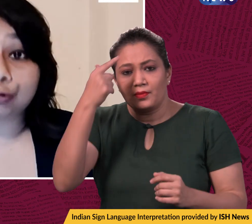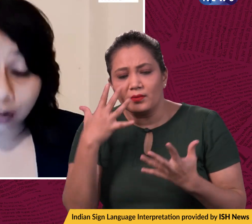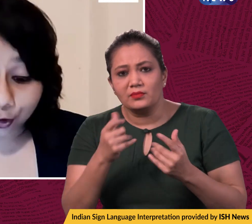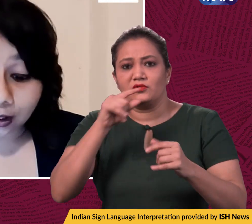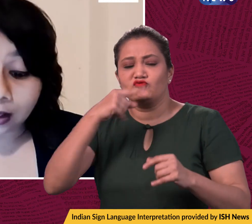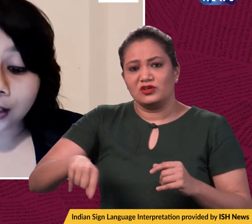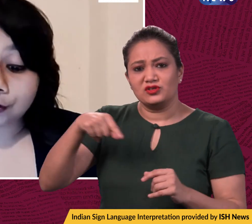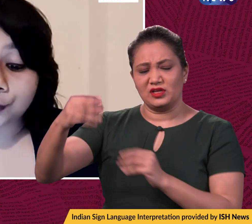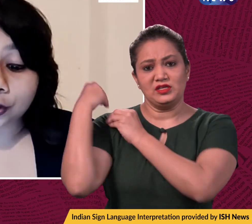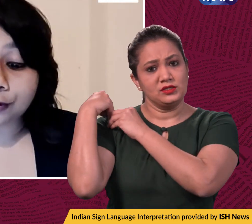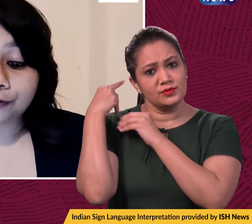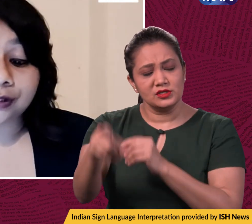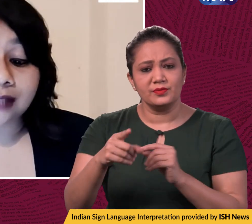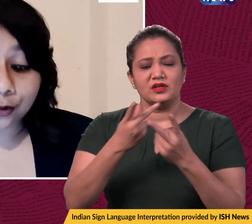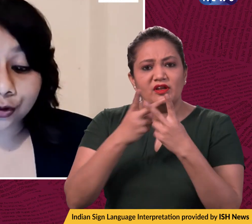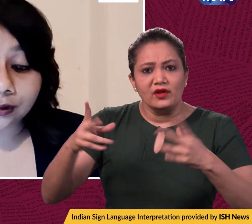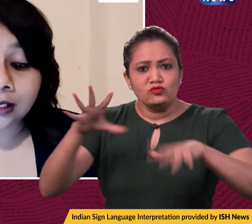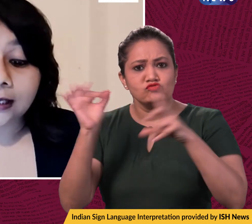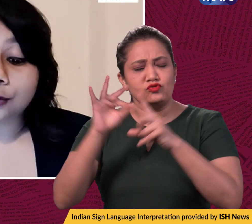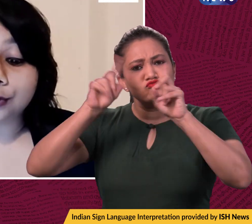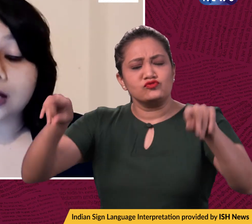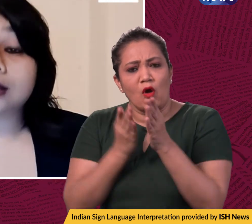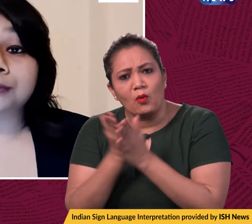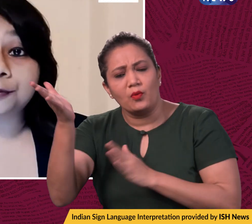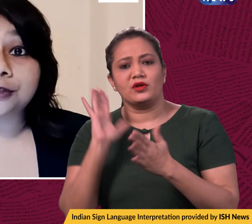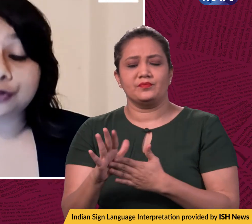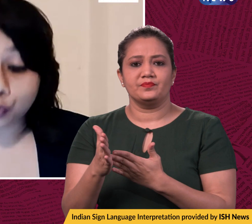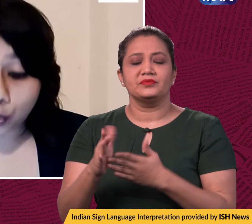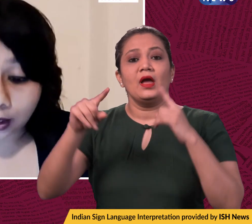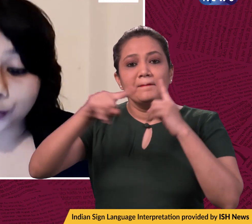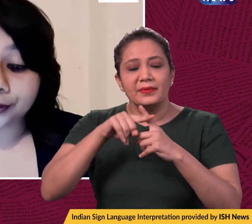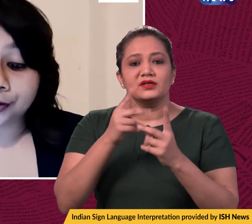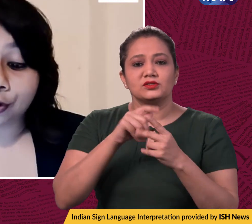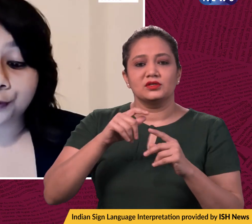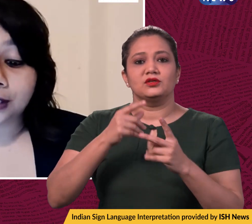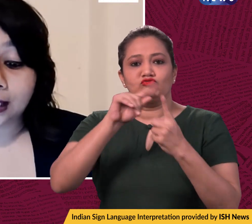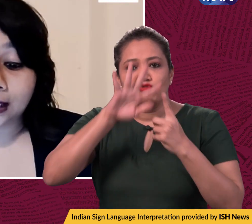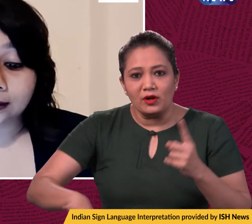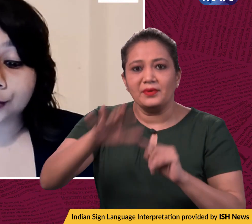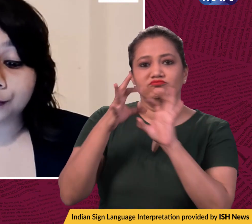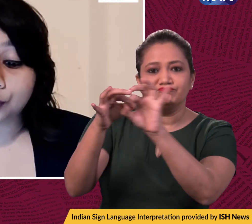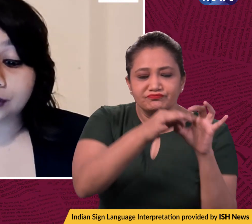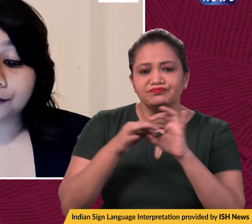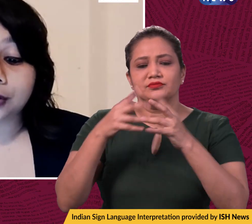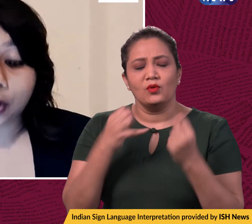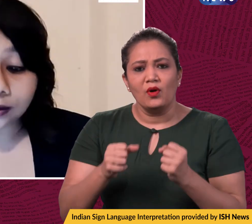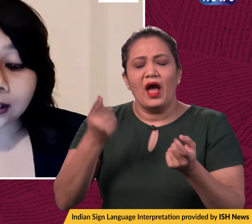Russia responsible for its actions, including our commitment to work with European allies to oppose severe costs